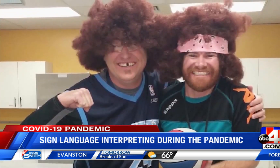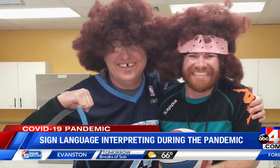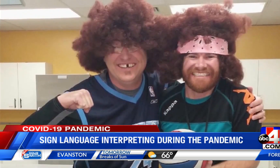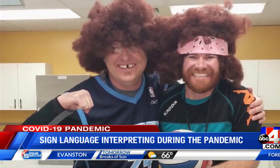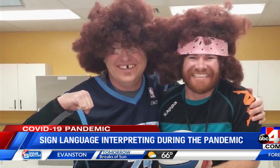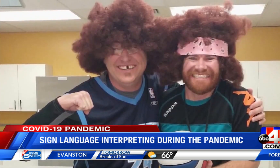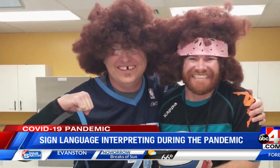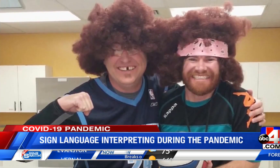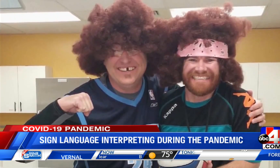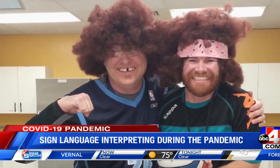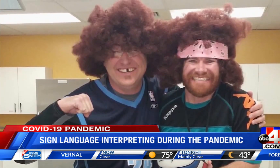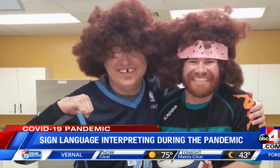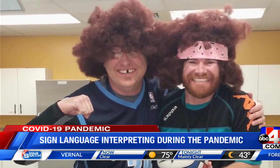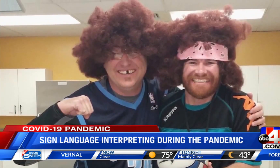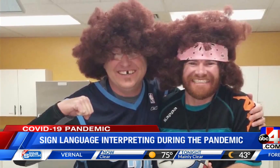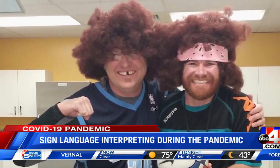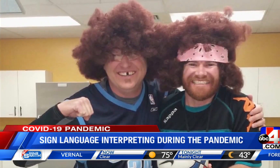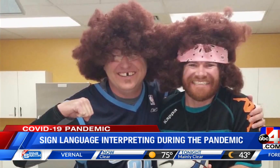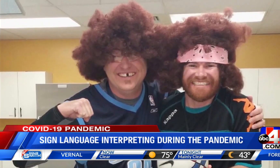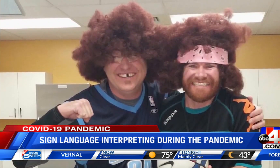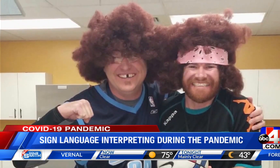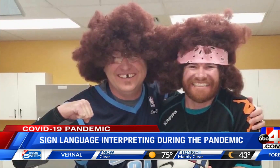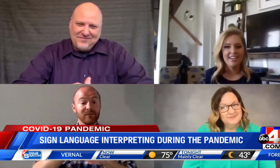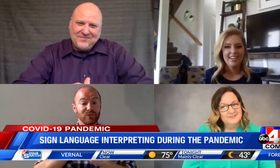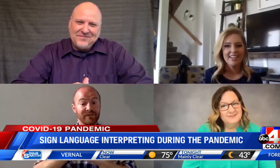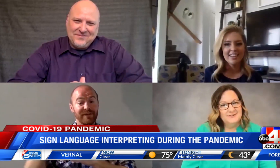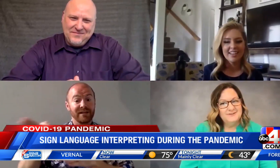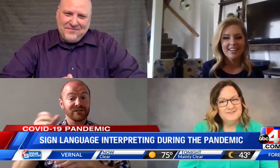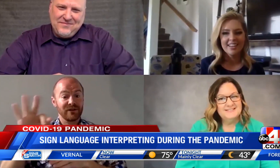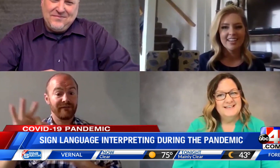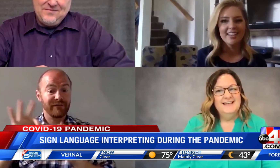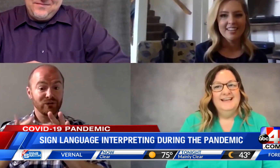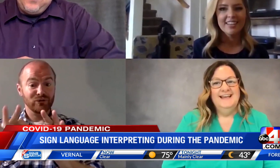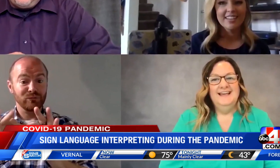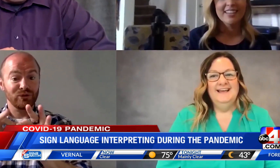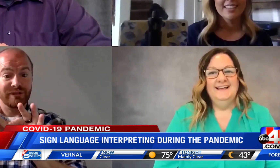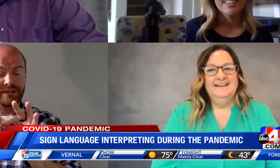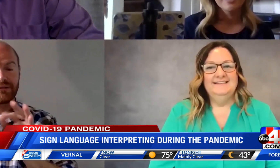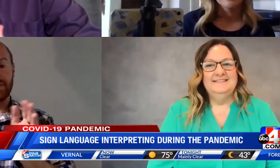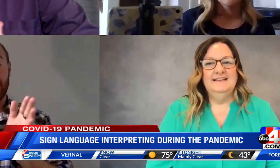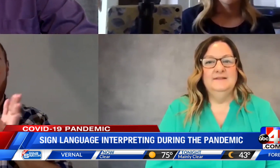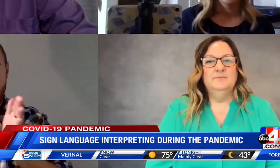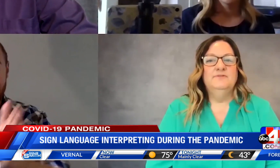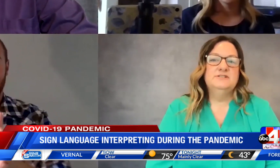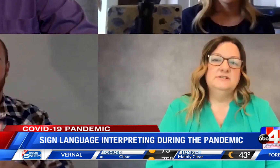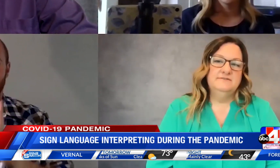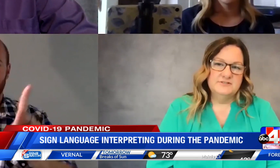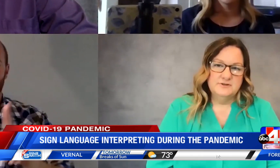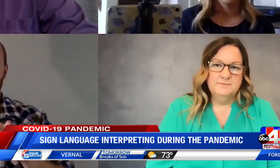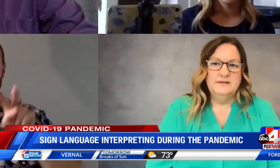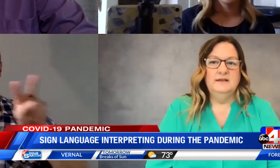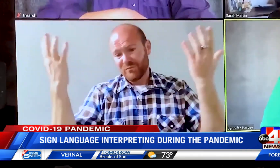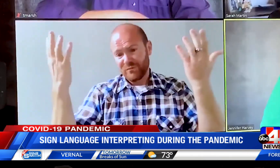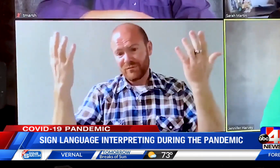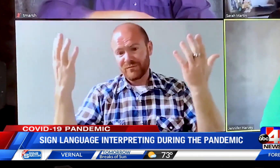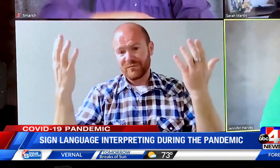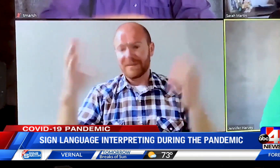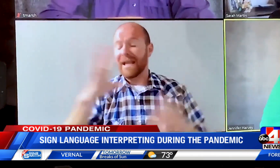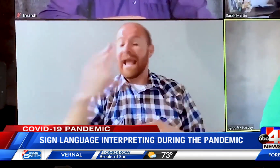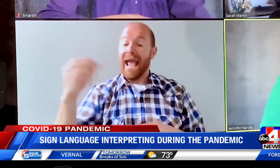years. Trenton is deaf and Clay is hearing. Jennifer Harvey interpreted for both of them during our interview. She's also on the team. Trenton and I have been